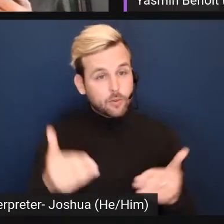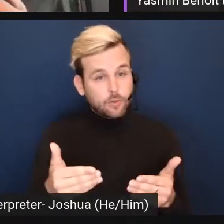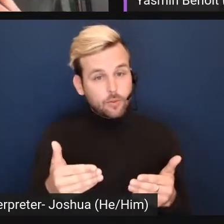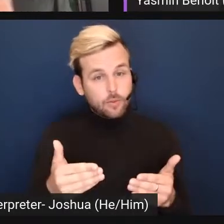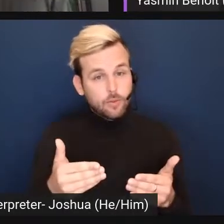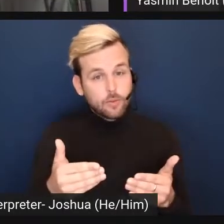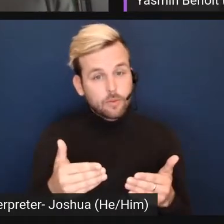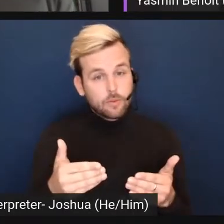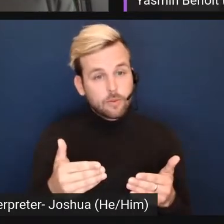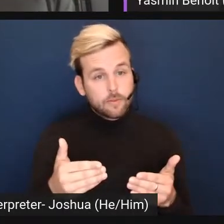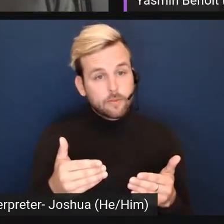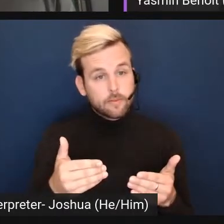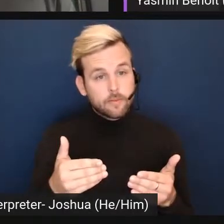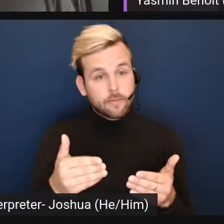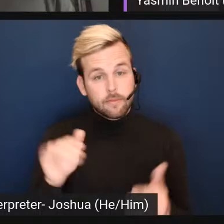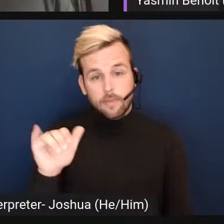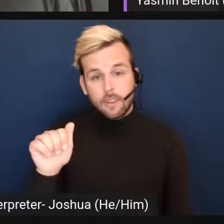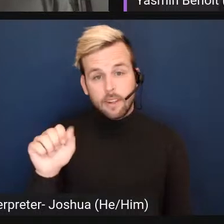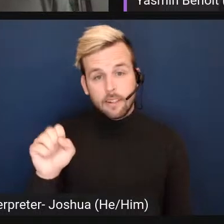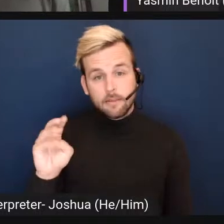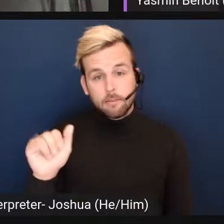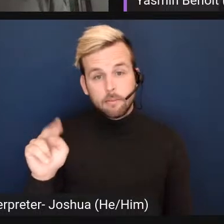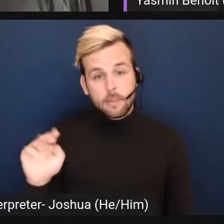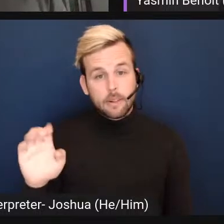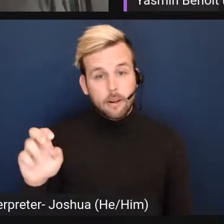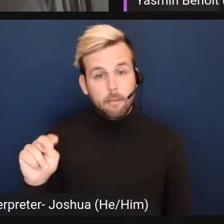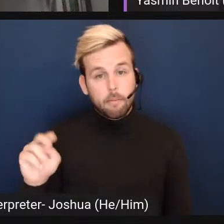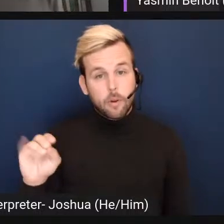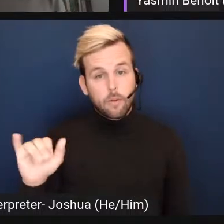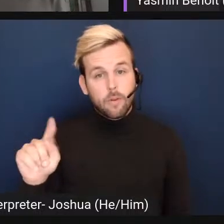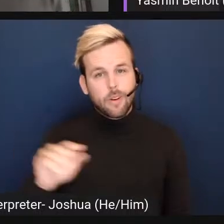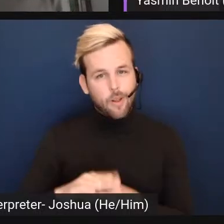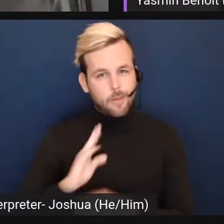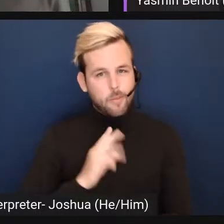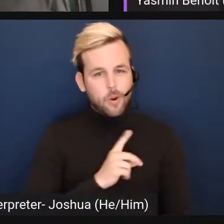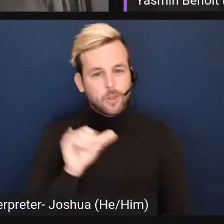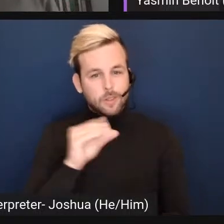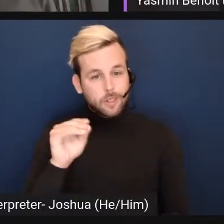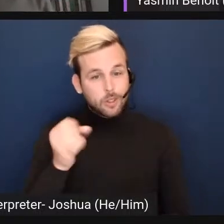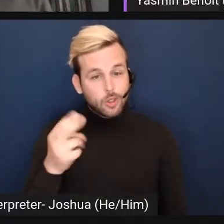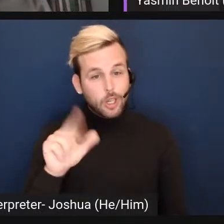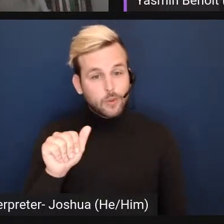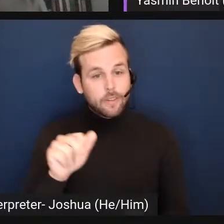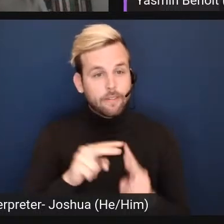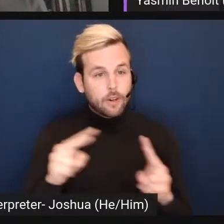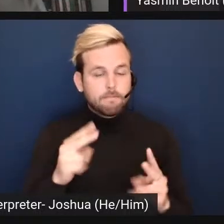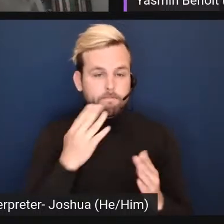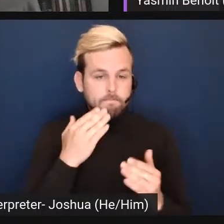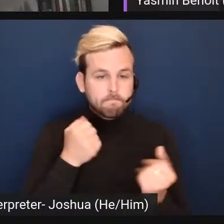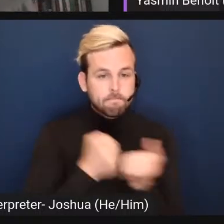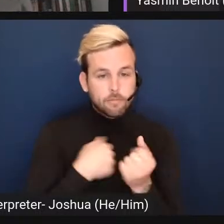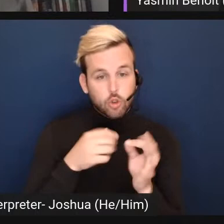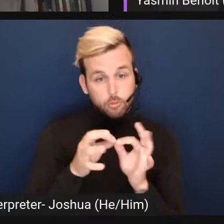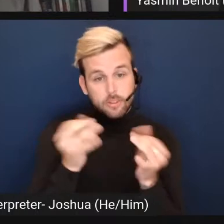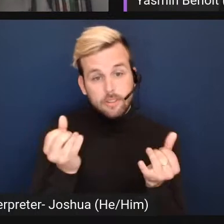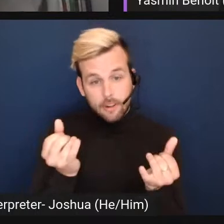Yasmin Benoit, also on our board, and Joshua, who's very kindly interpreting for us today.